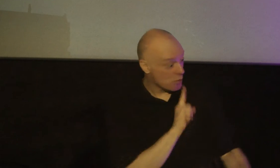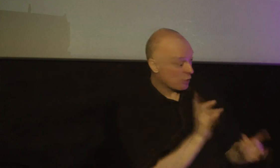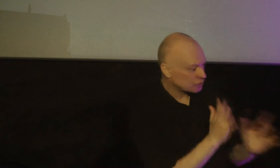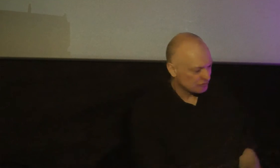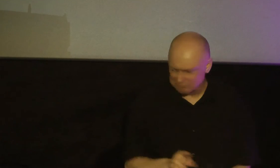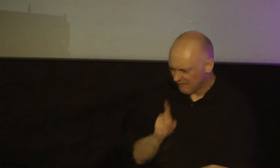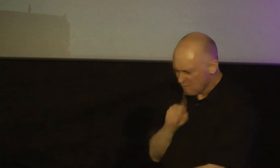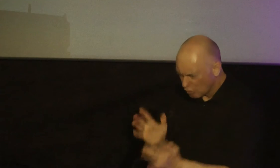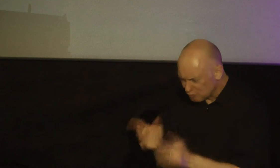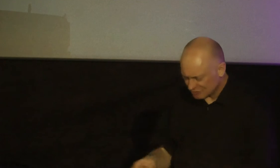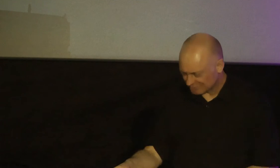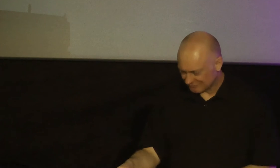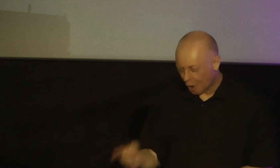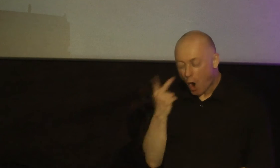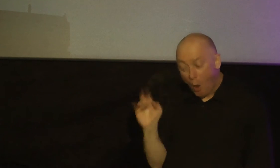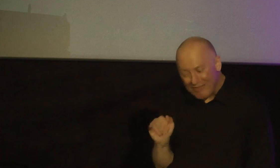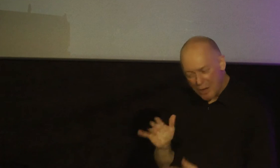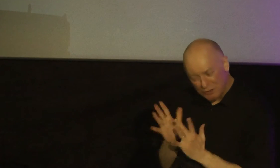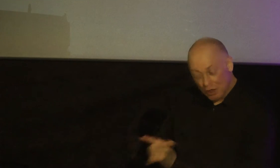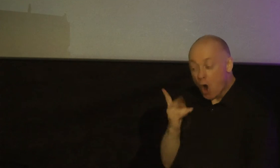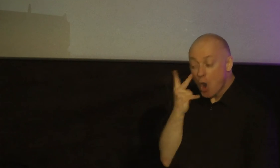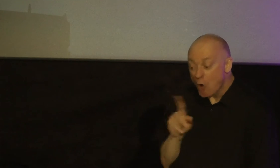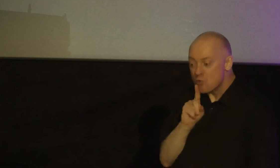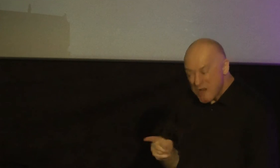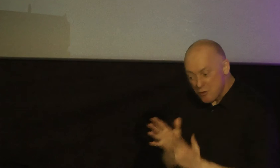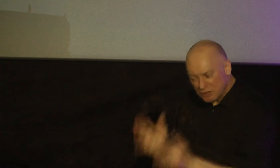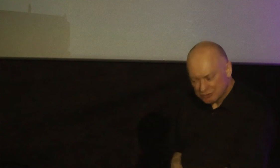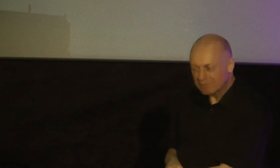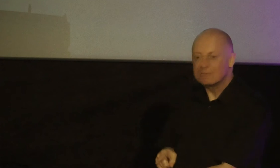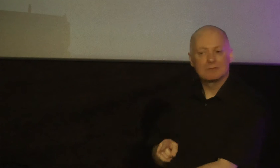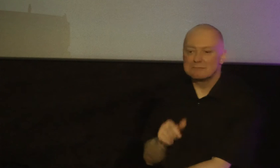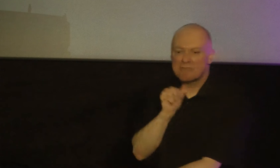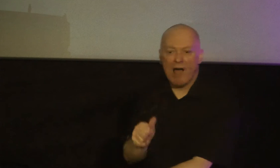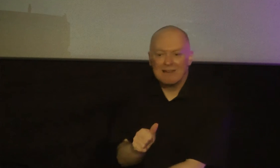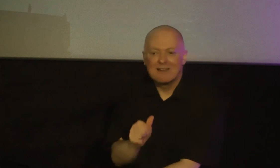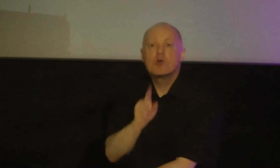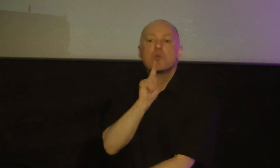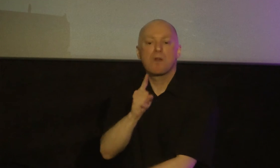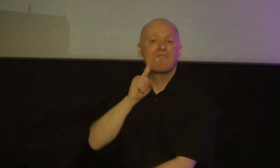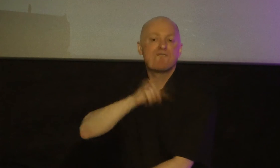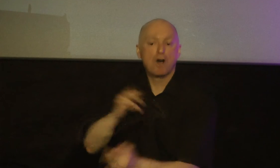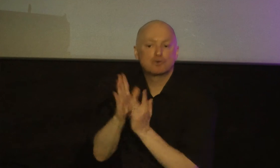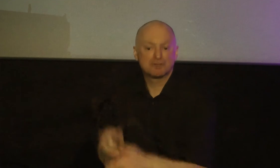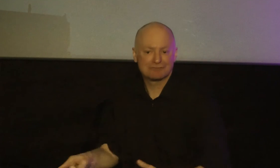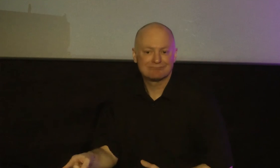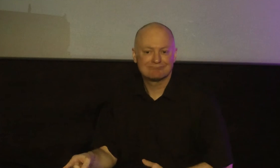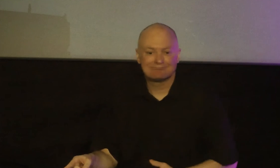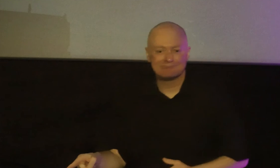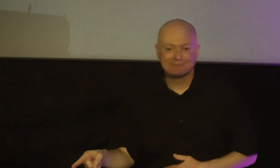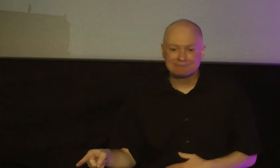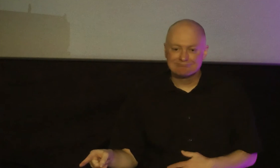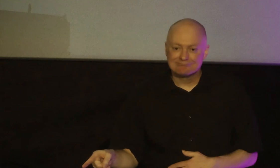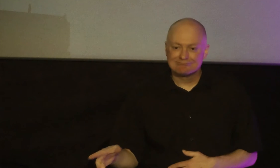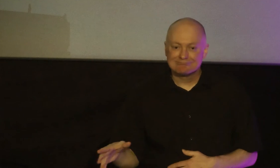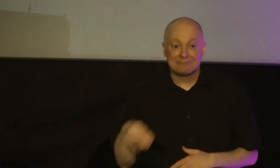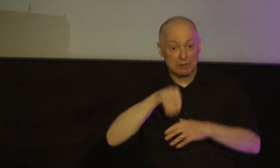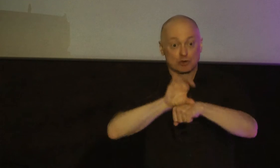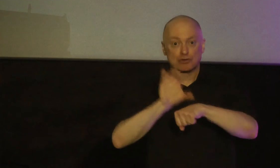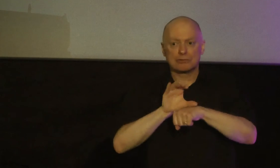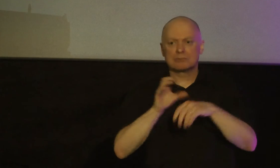it's a fake it's a counterfeit it's not the real thing and the whole thrust of